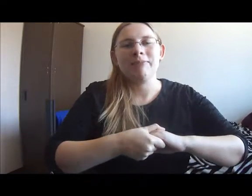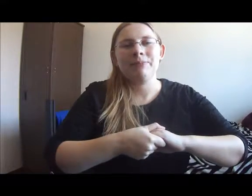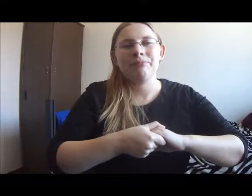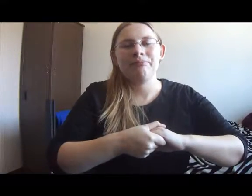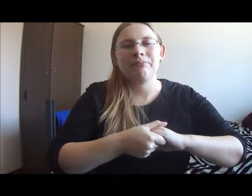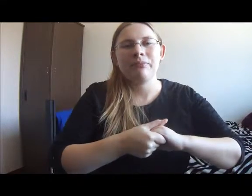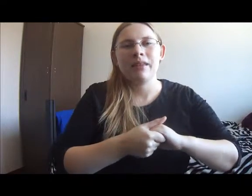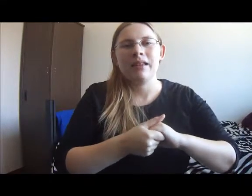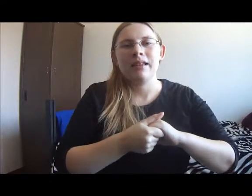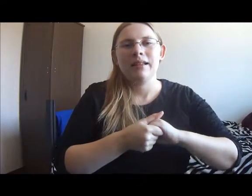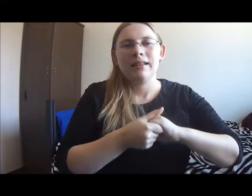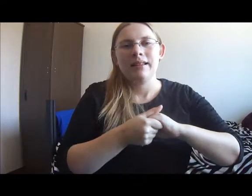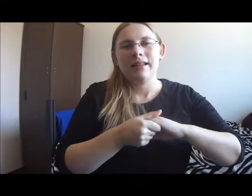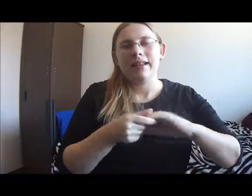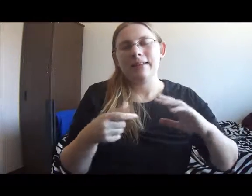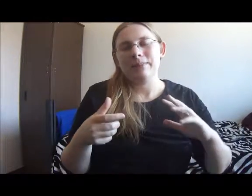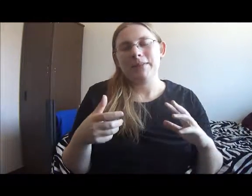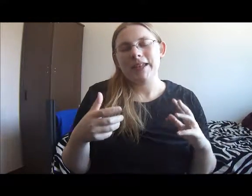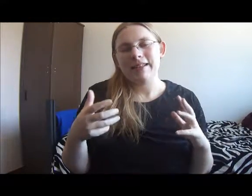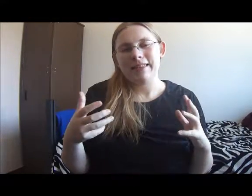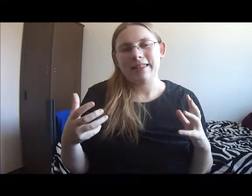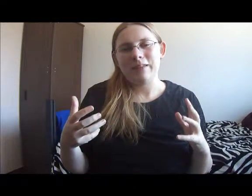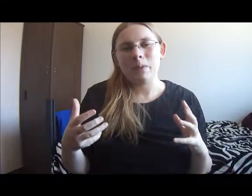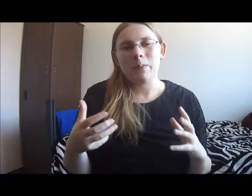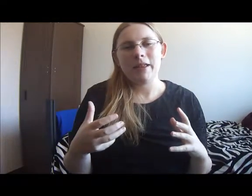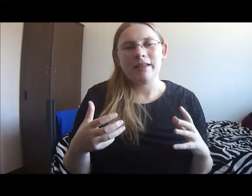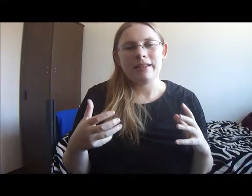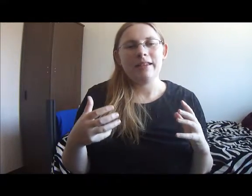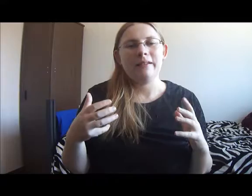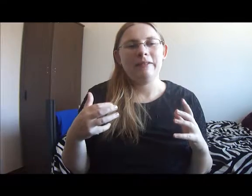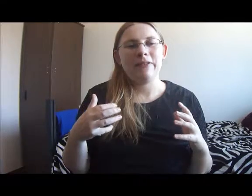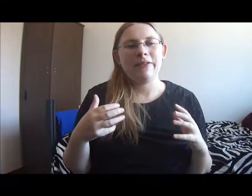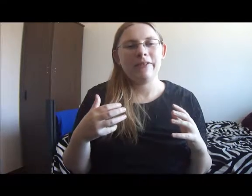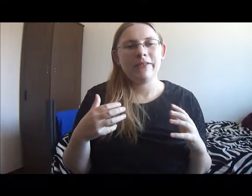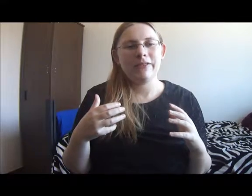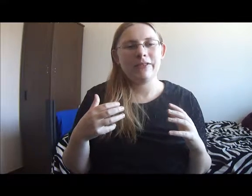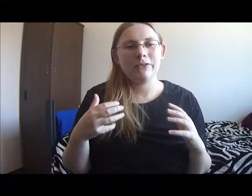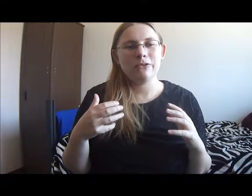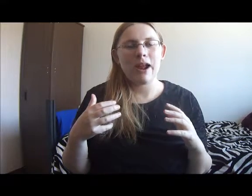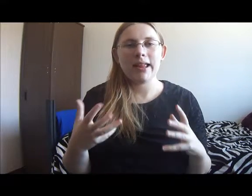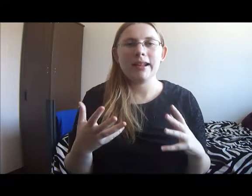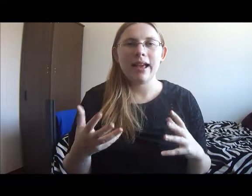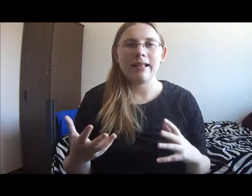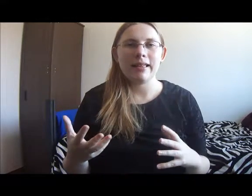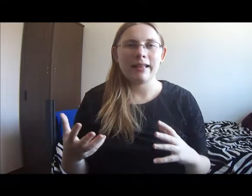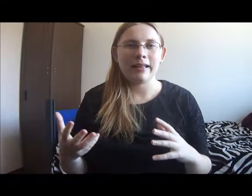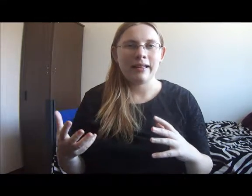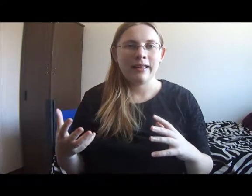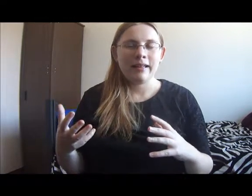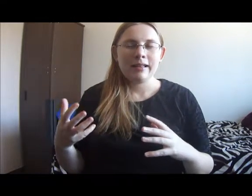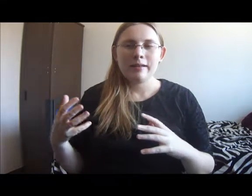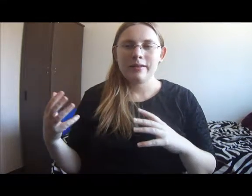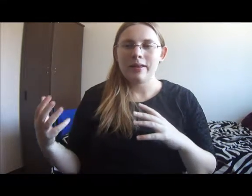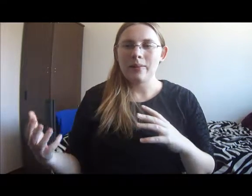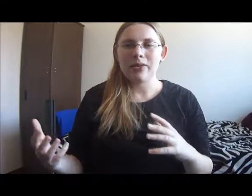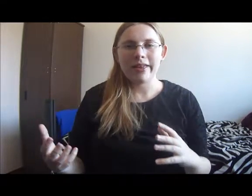And it's this moment of recognizing something